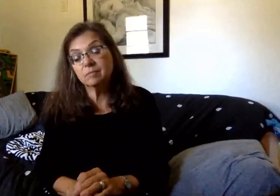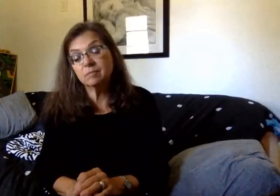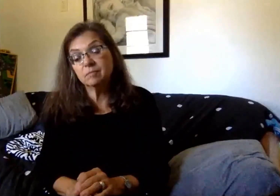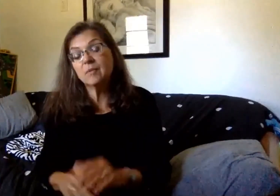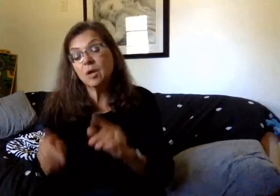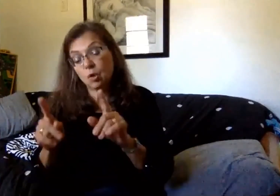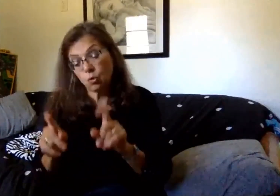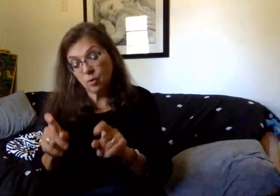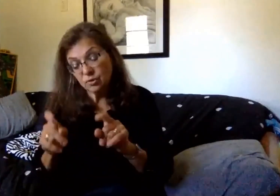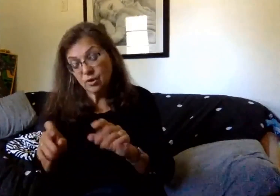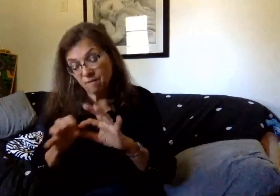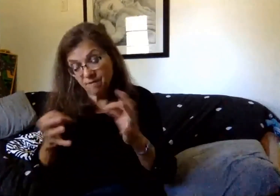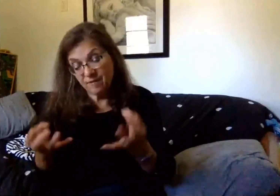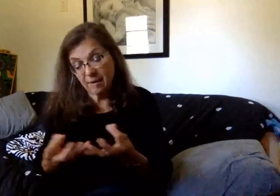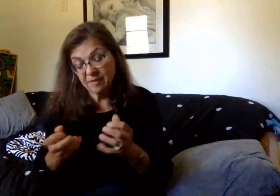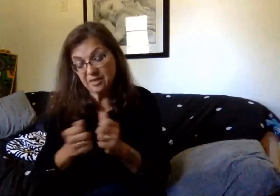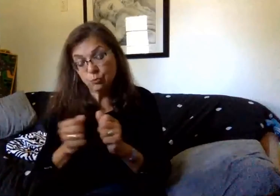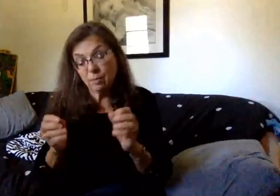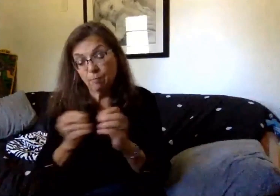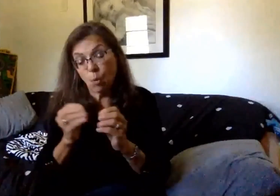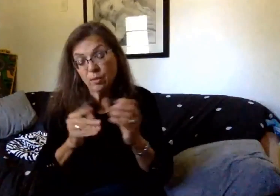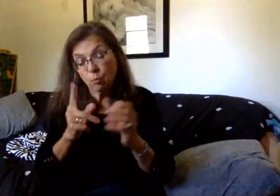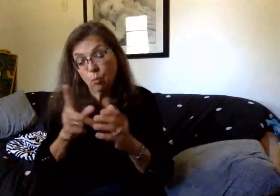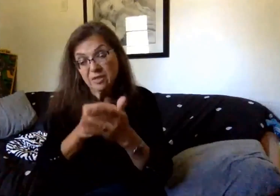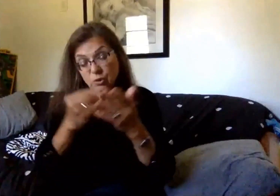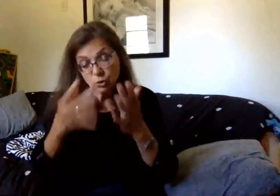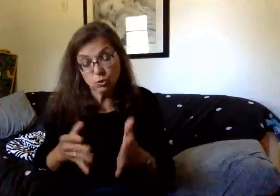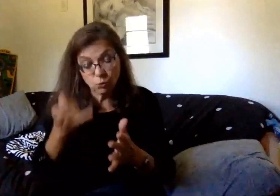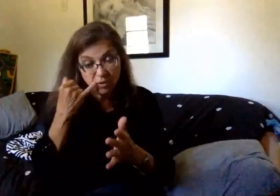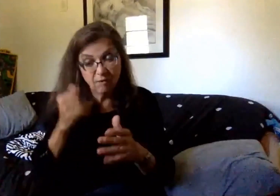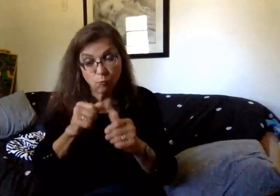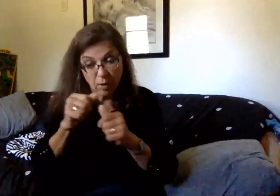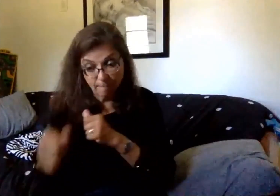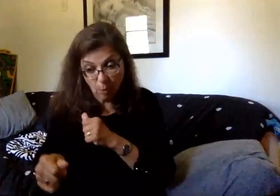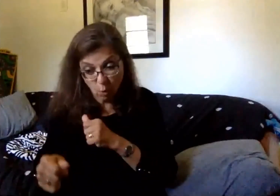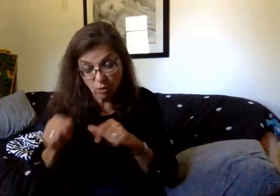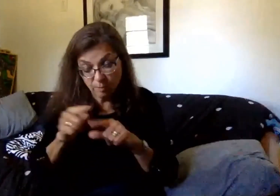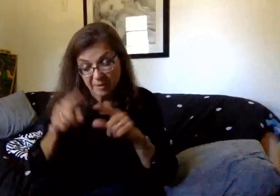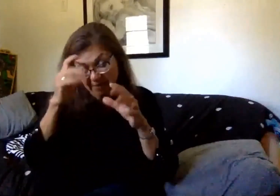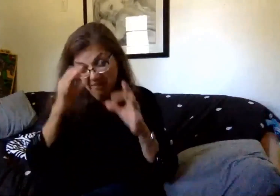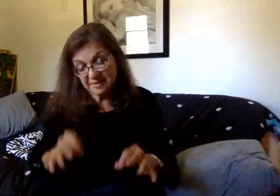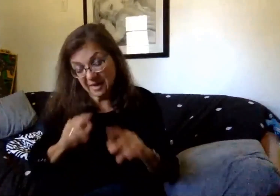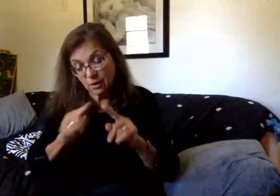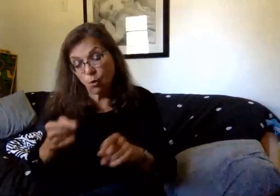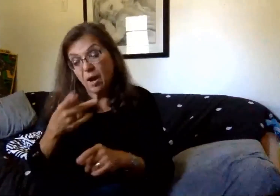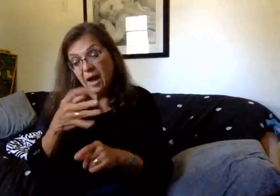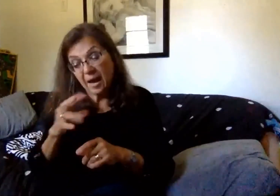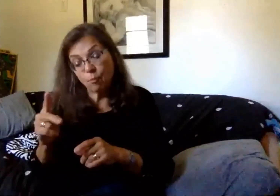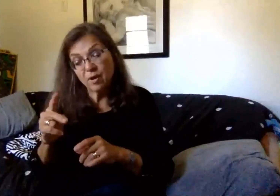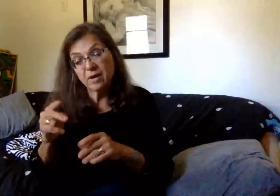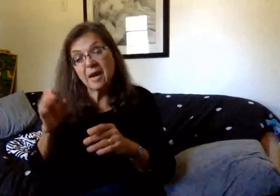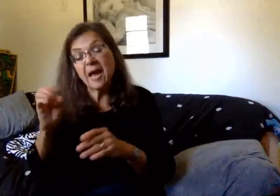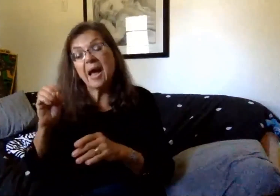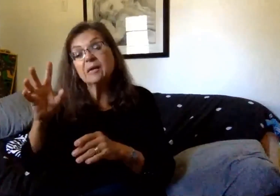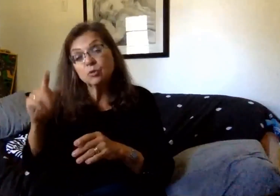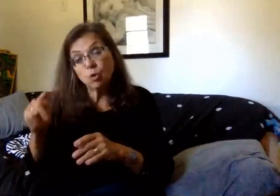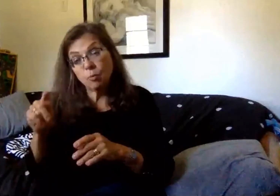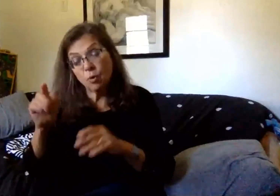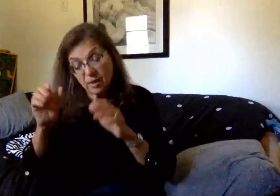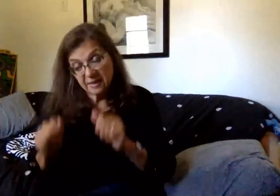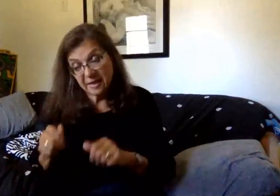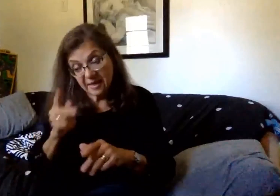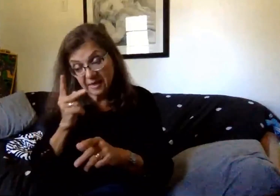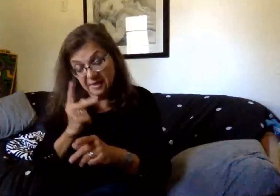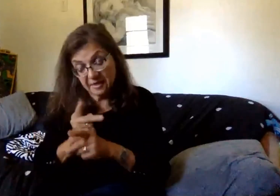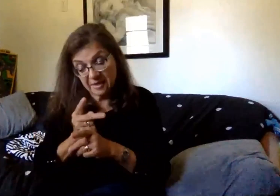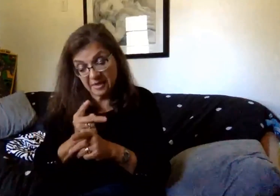Questions. Families that have more than one student, if they're currently remote, but choose to go hybrid in October, will they still be able to keep that household the same